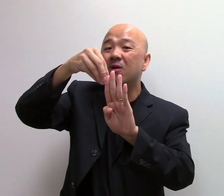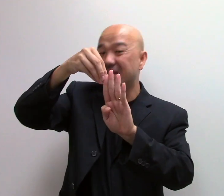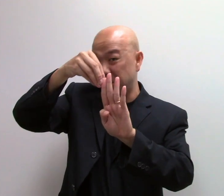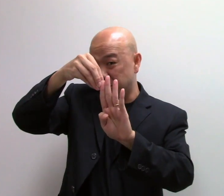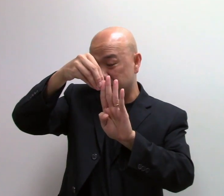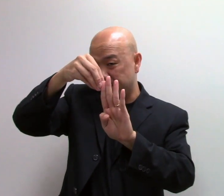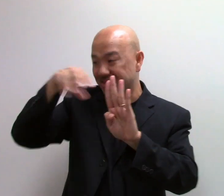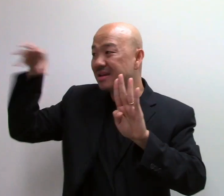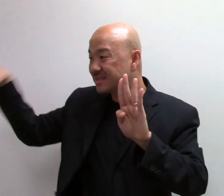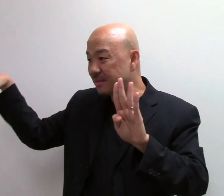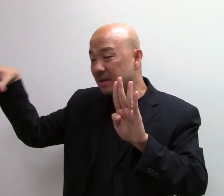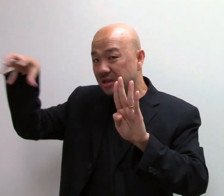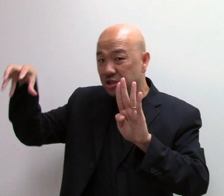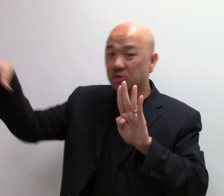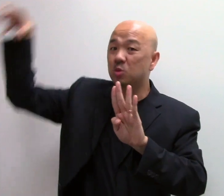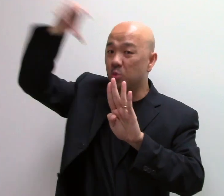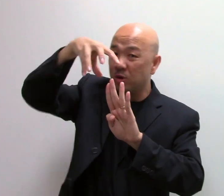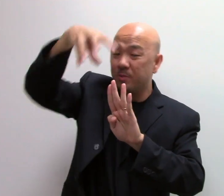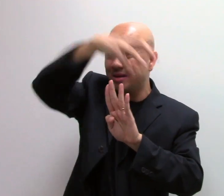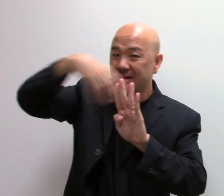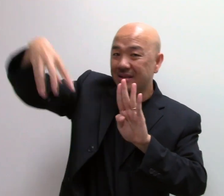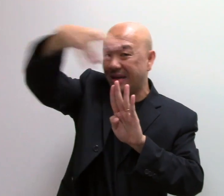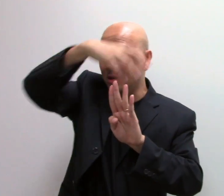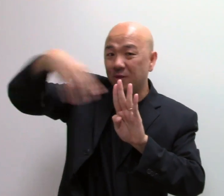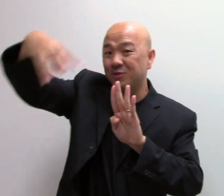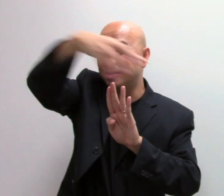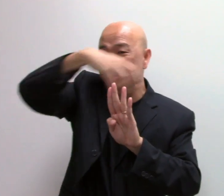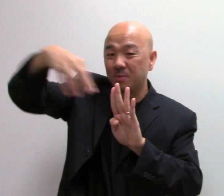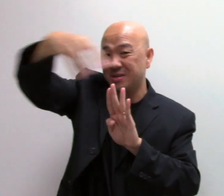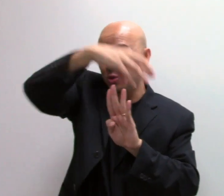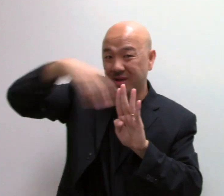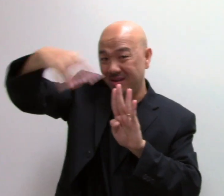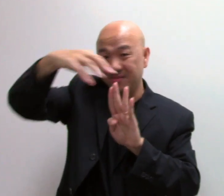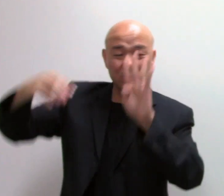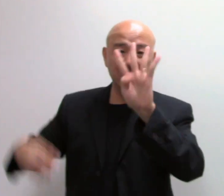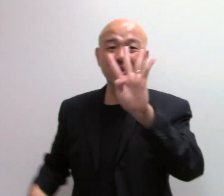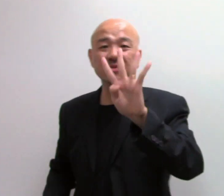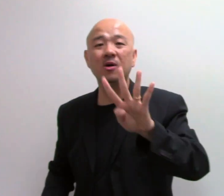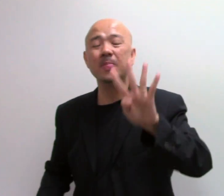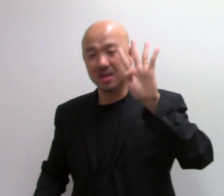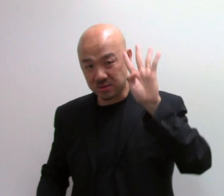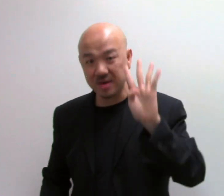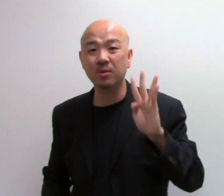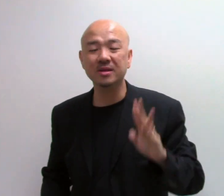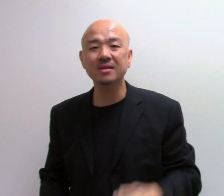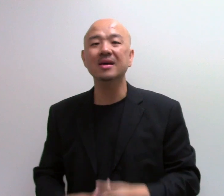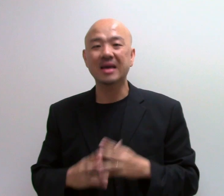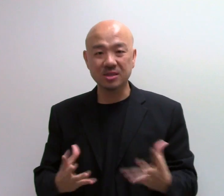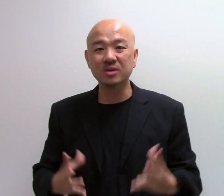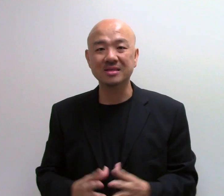initial topics. Same like the J2 will be tagging onto these topics over here. So, the first 4 is very important. And students,